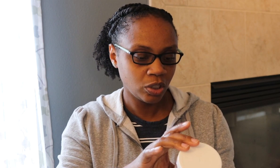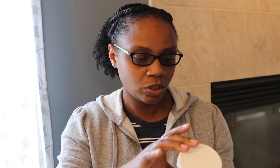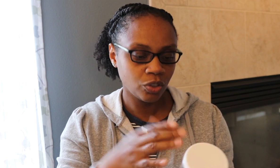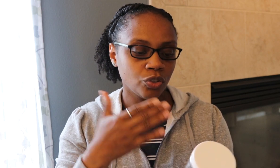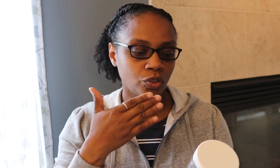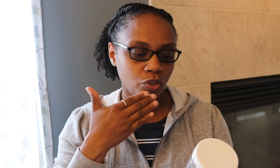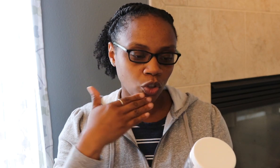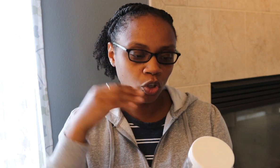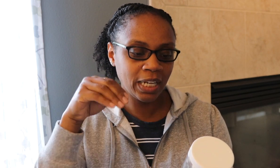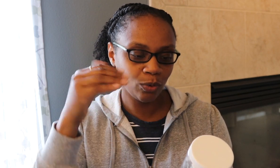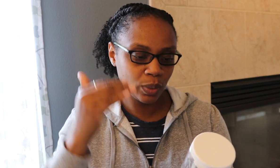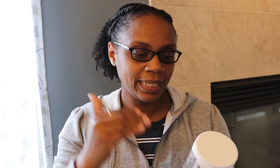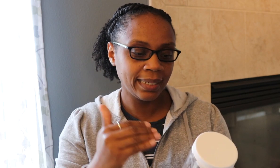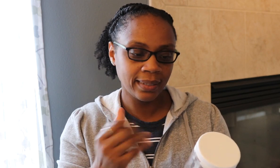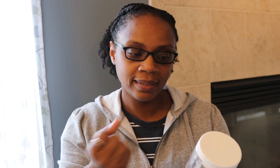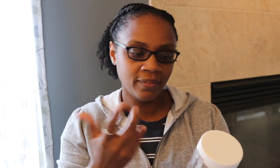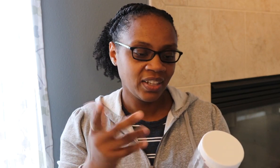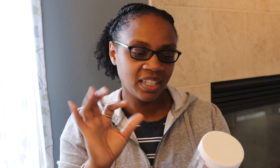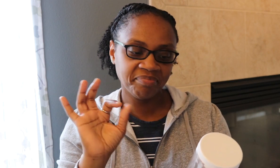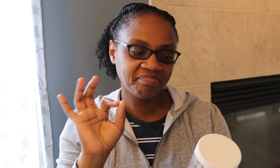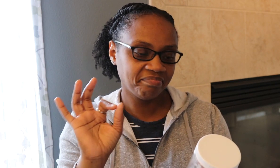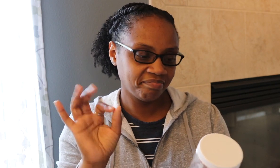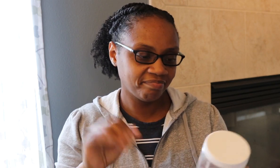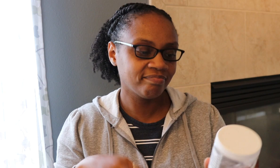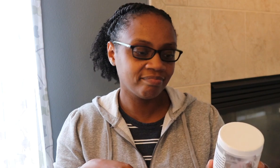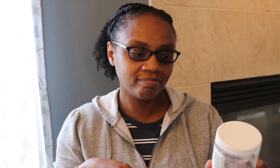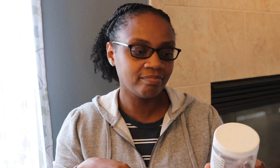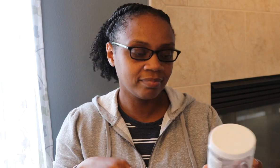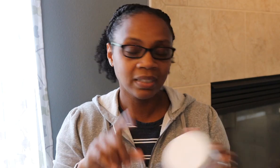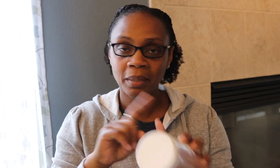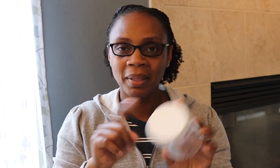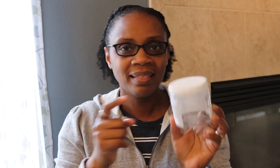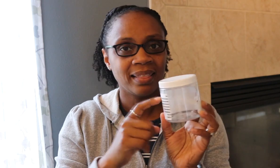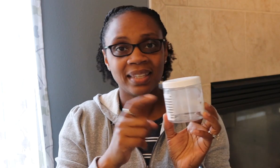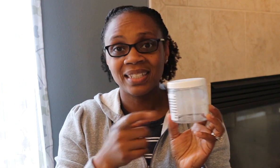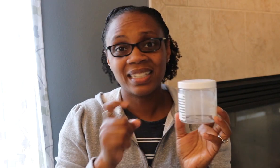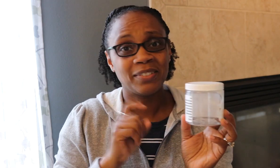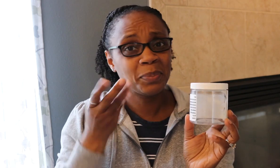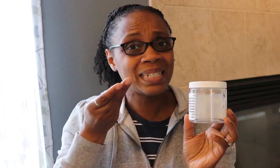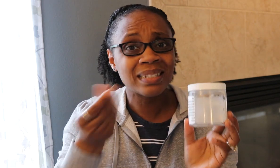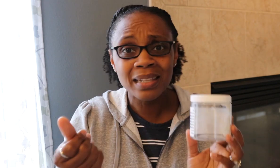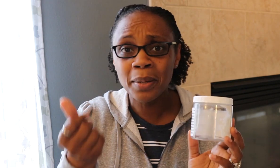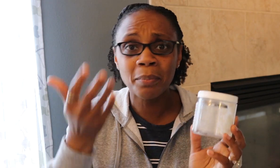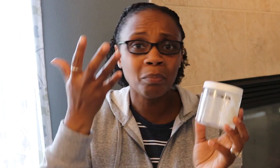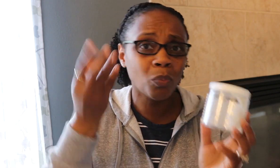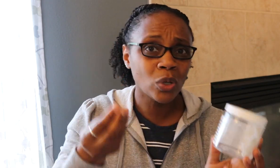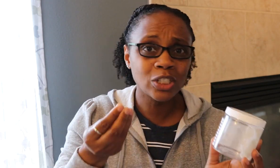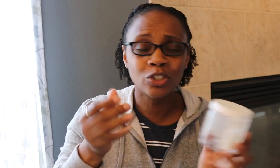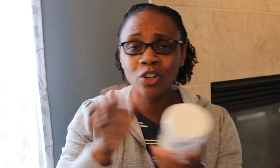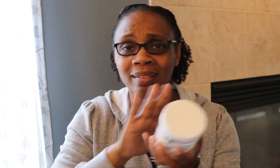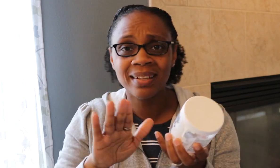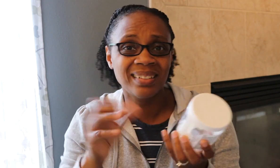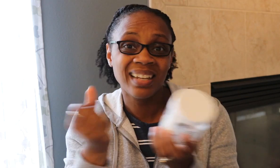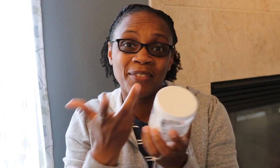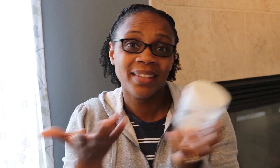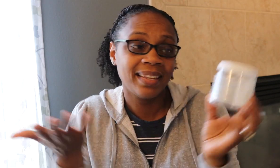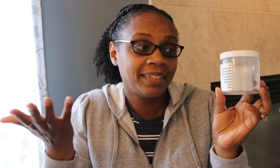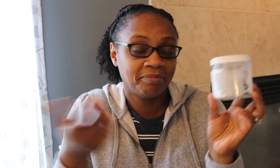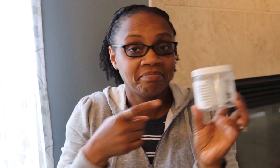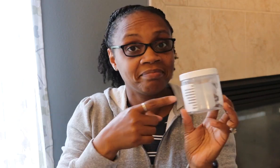-wash. It has some really good ingredients in there. Great Ayurvedic product that gives me slip. It gives me moisture.